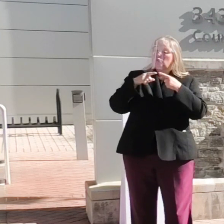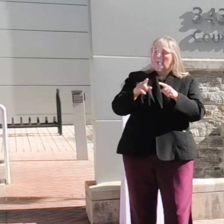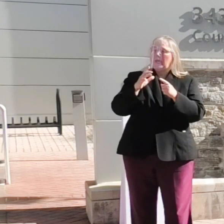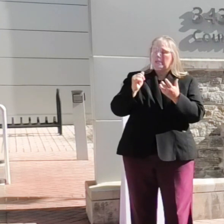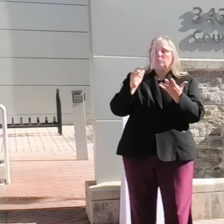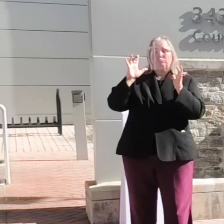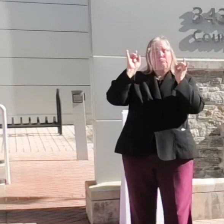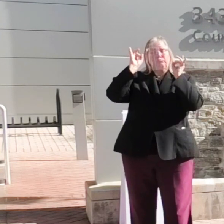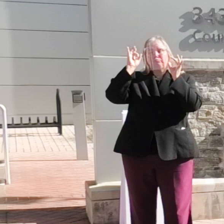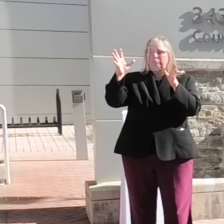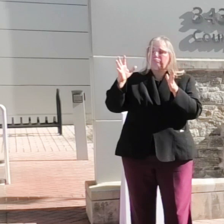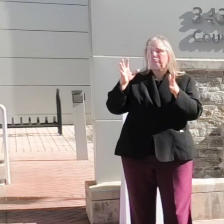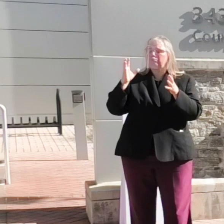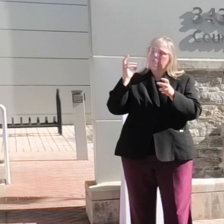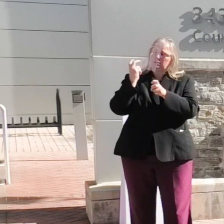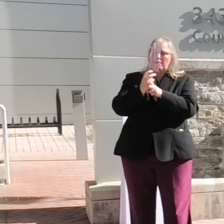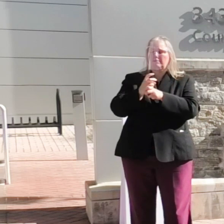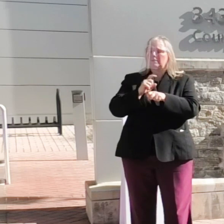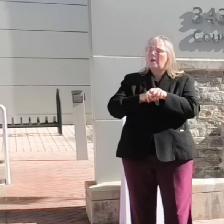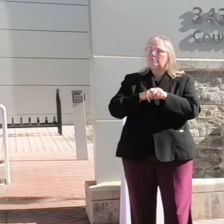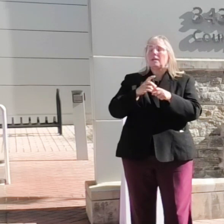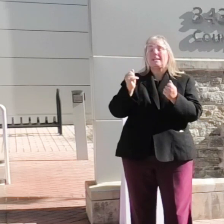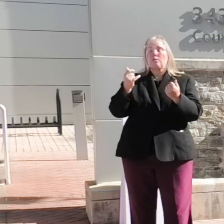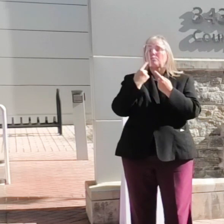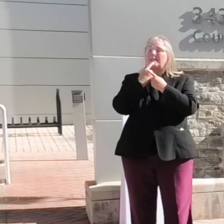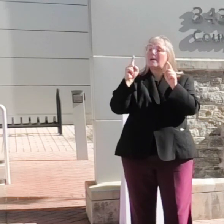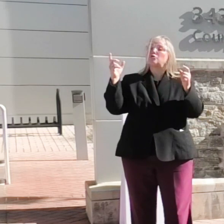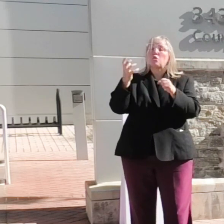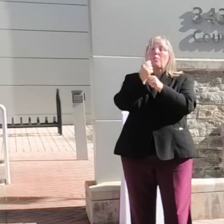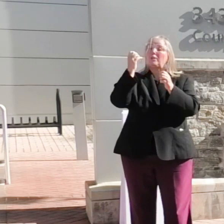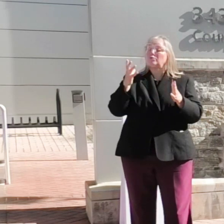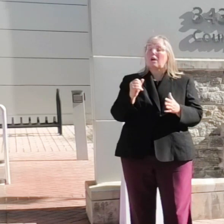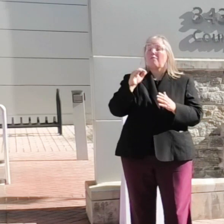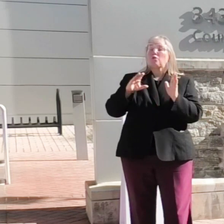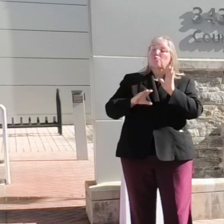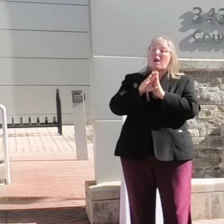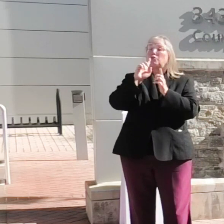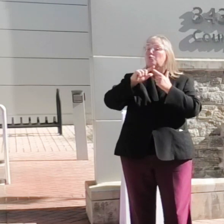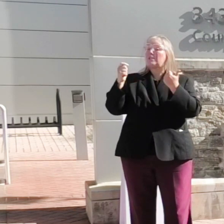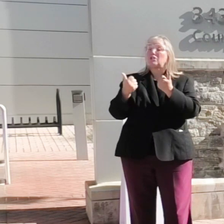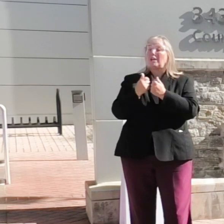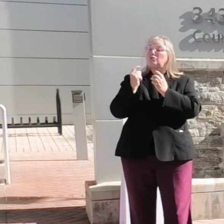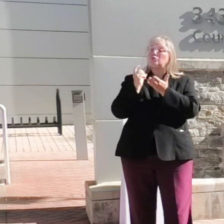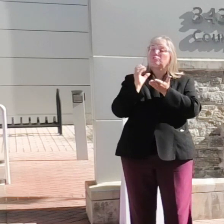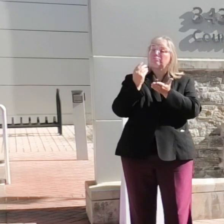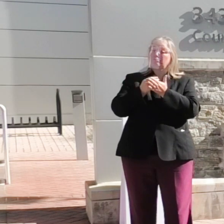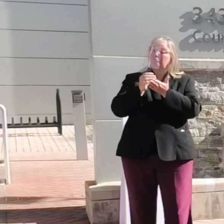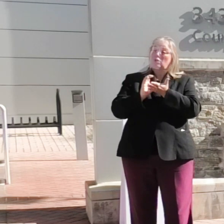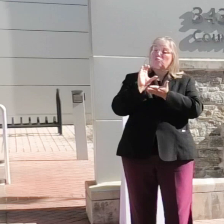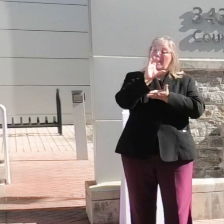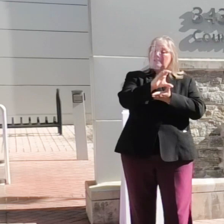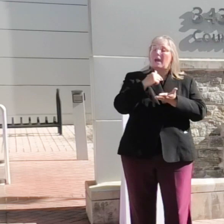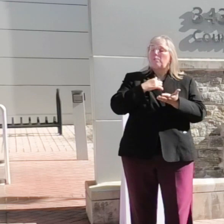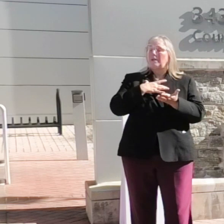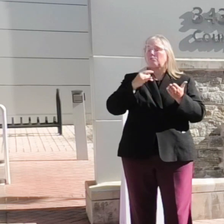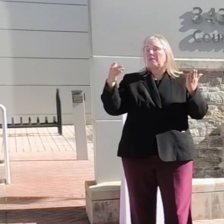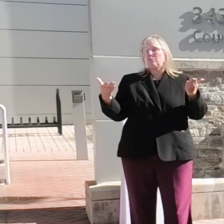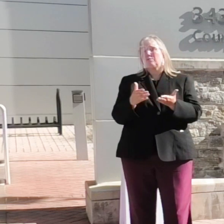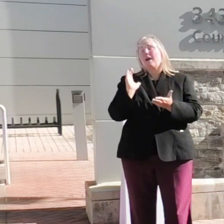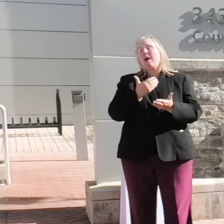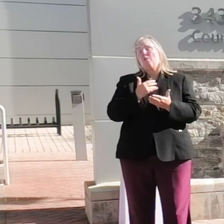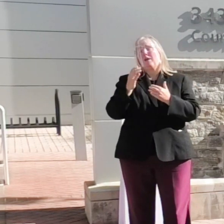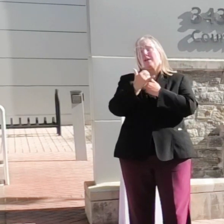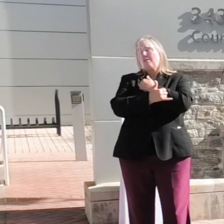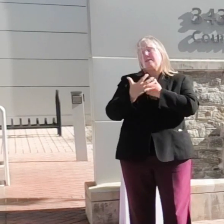turbulent times. Now, to announce the winners of the Rise to the Challenge grants, I would like to introduce our County